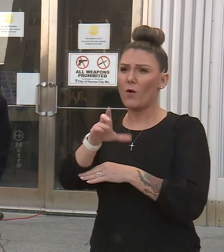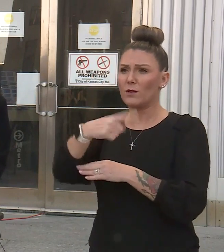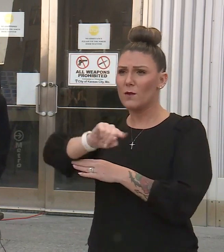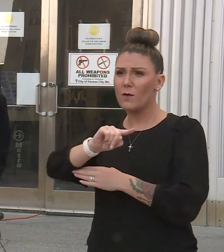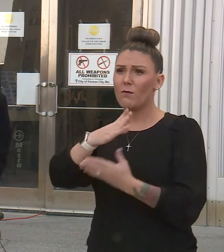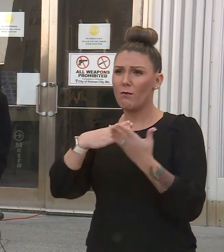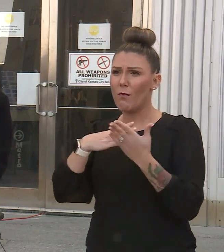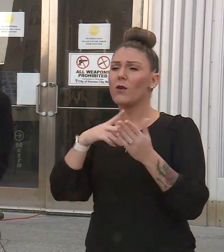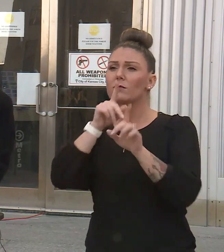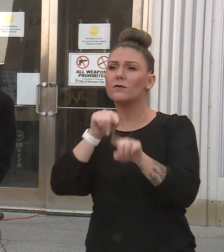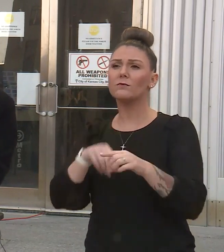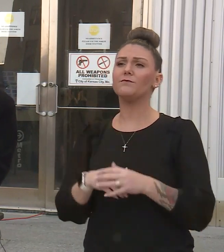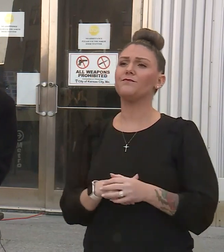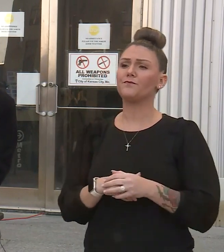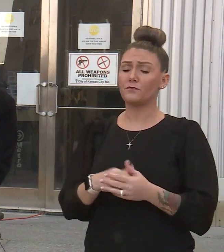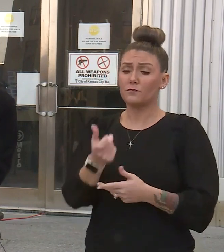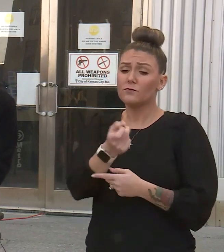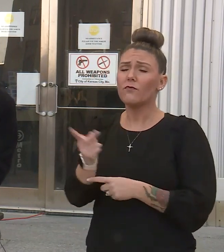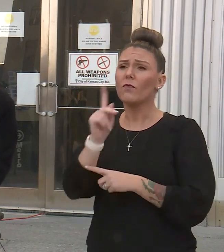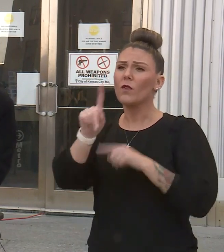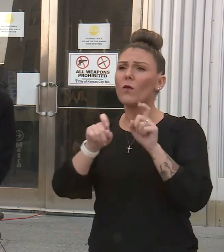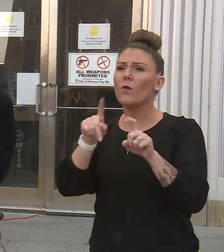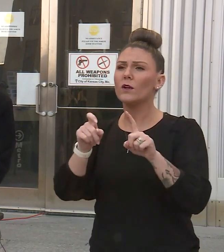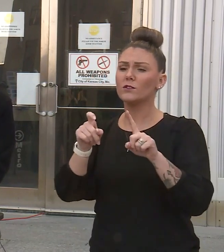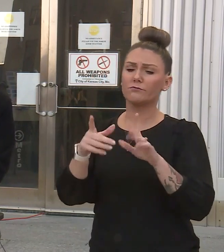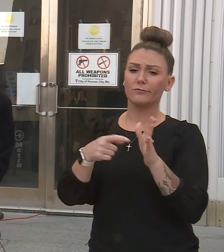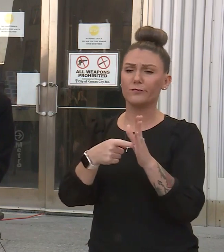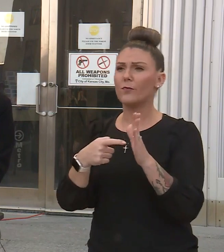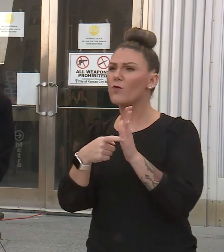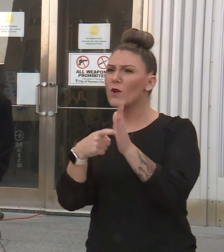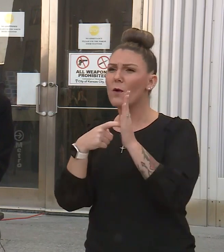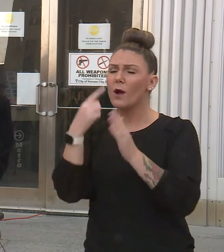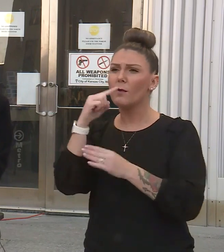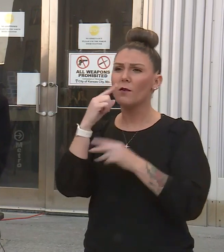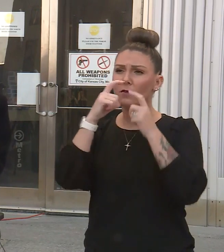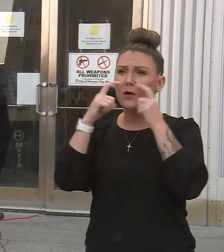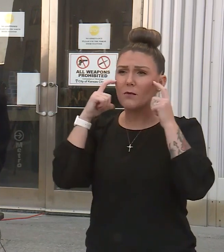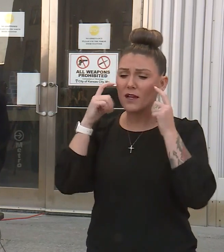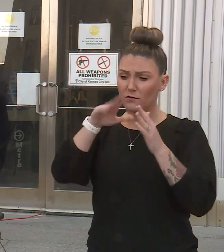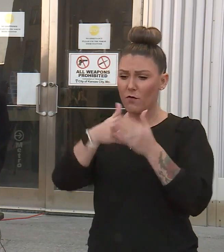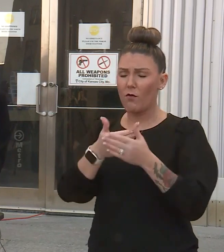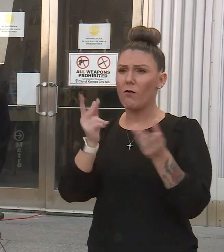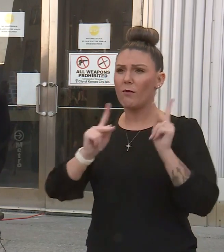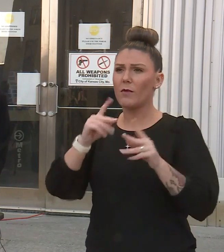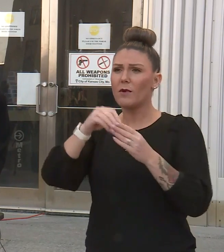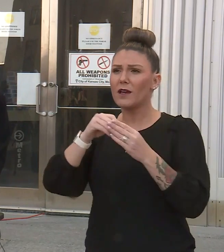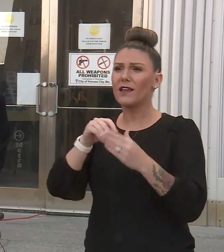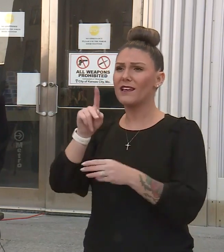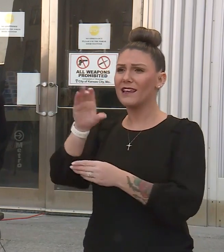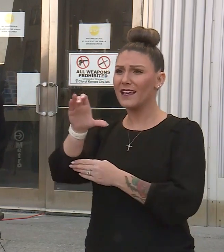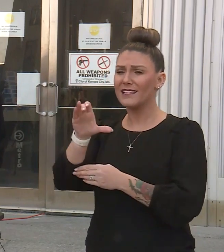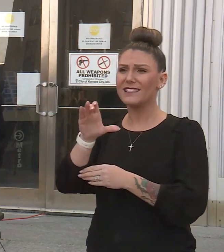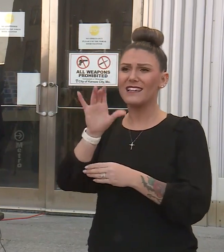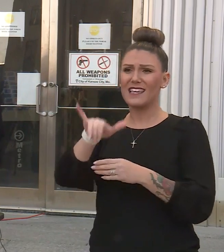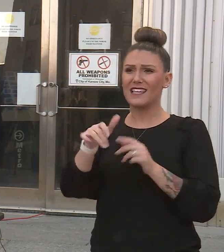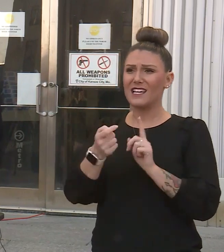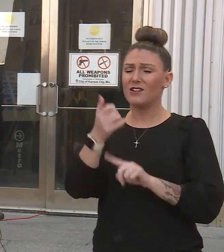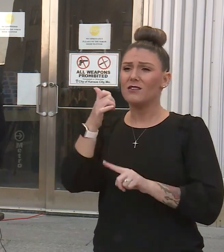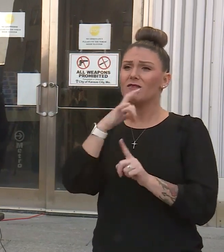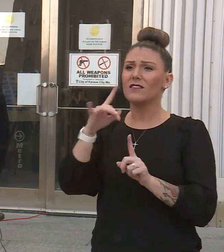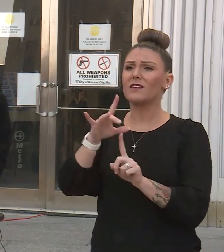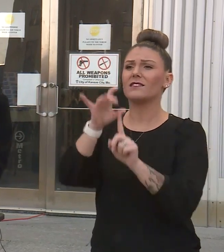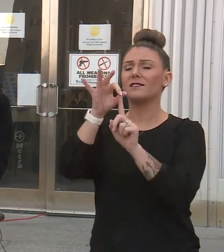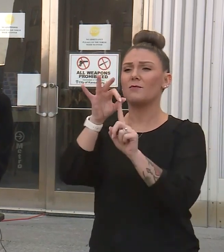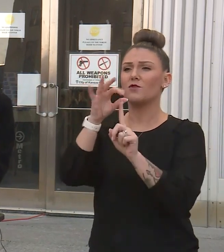those orders. There has been some question as to the requirement to wear masks for all those in Kansas City. This order eliminates the exception